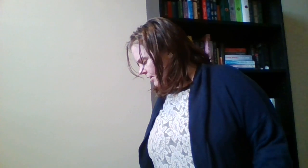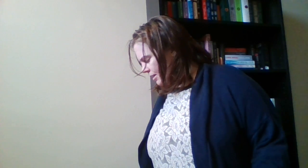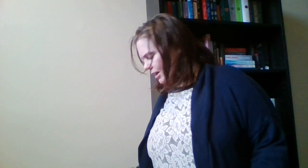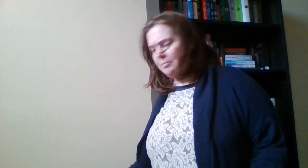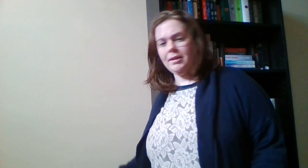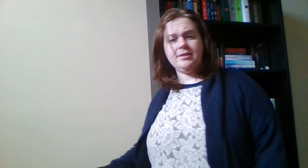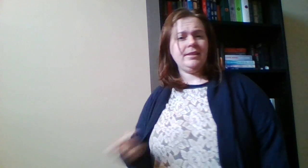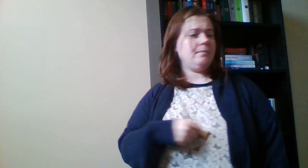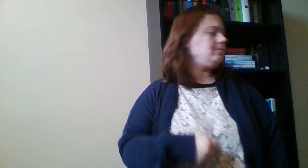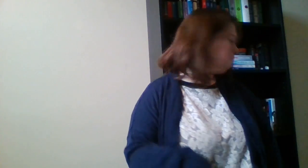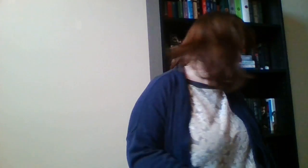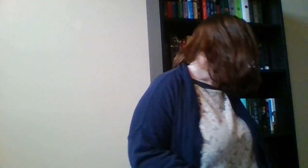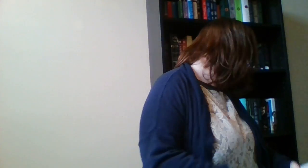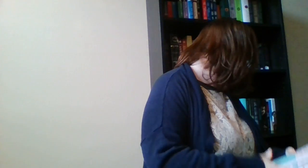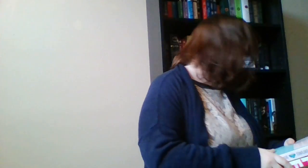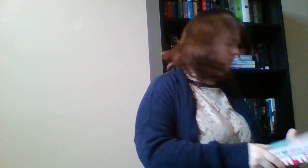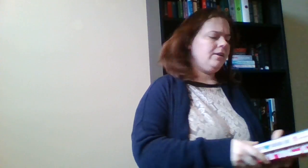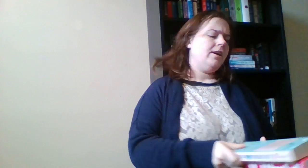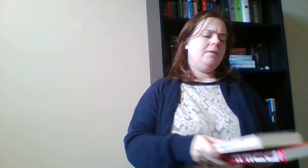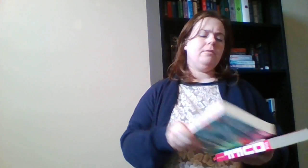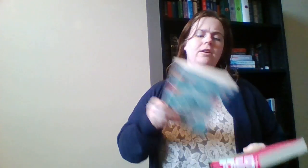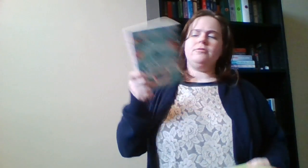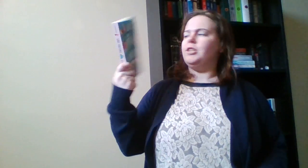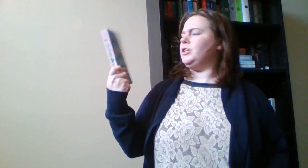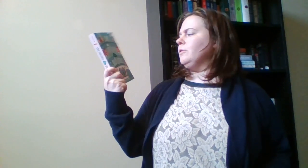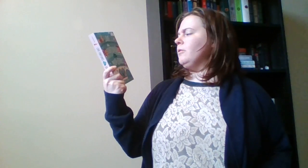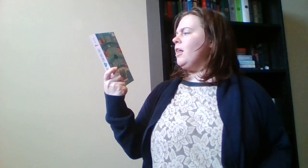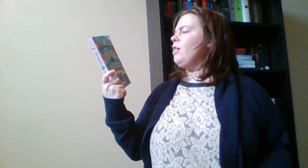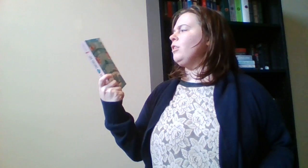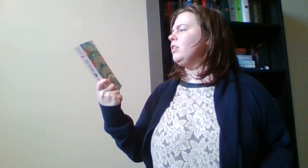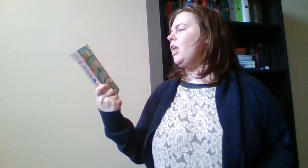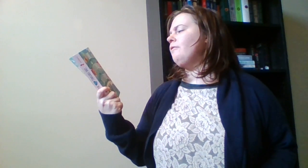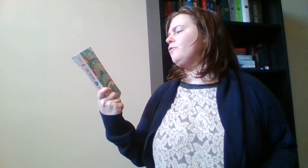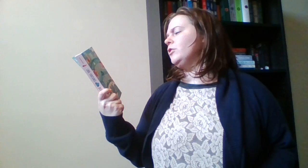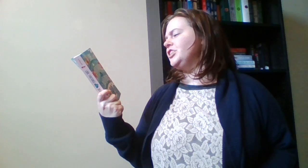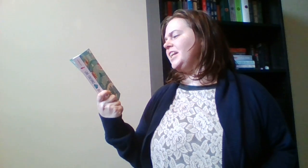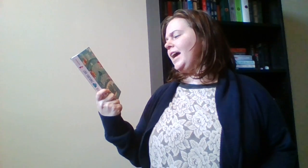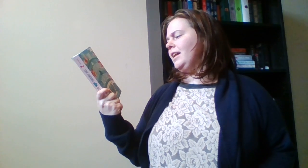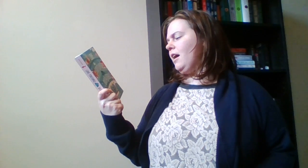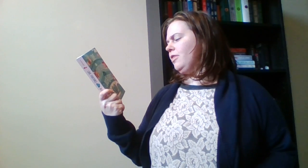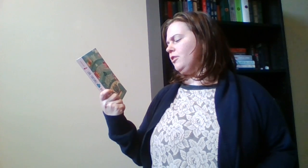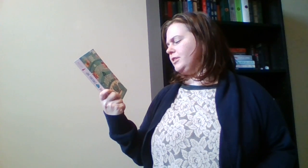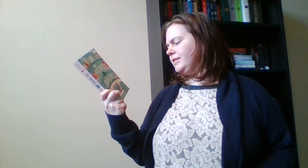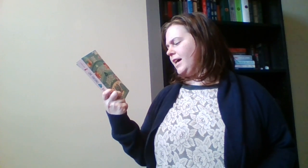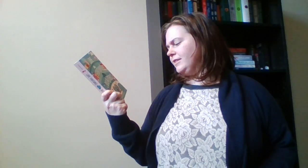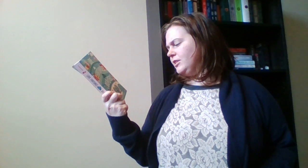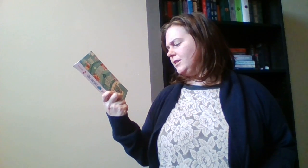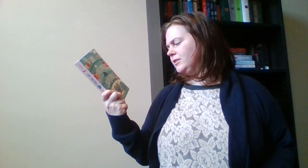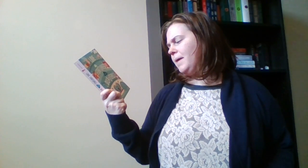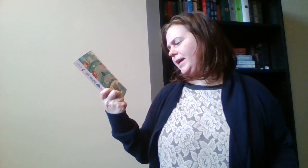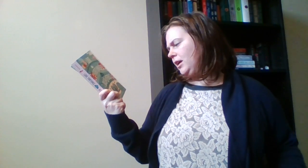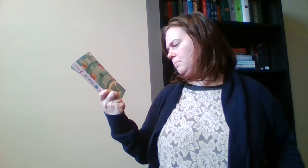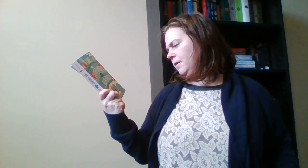And I'm going to skip book two. Go to Love, Fortune, and Other Disasters by Kimberly